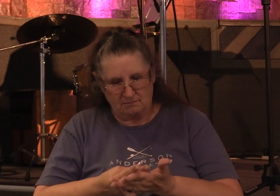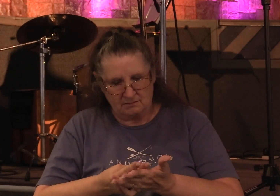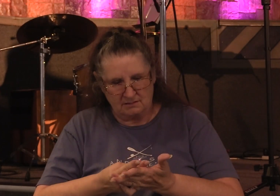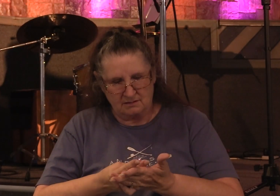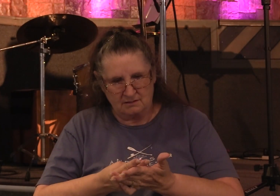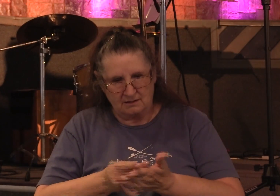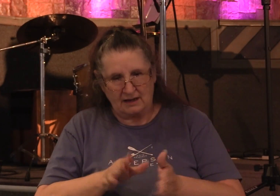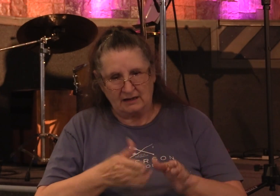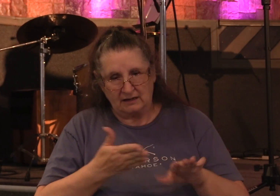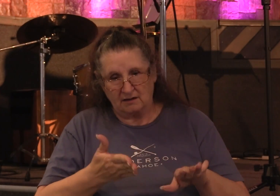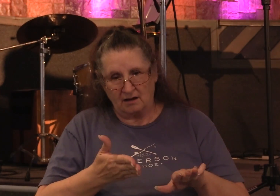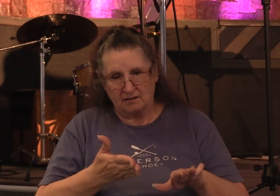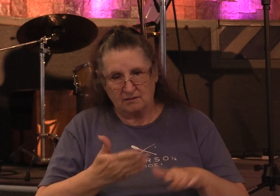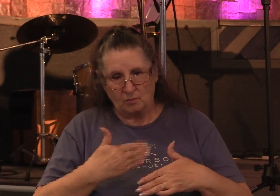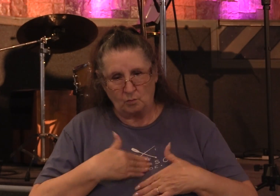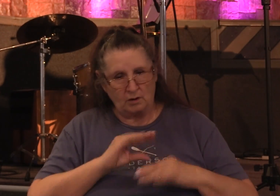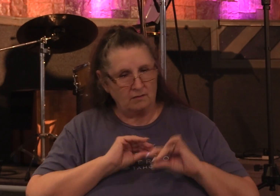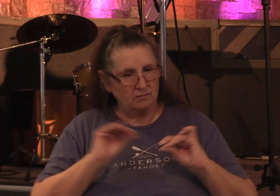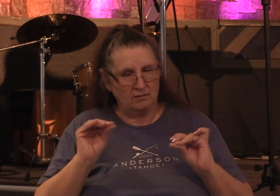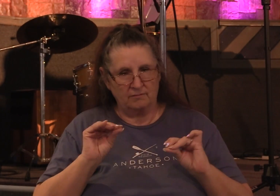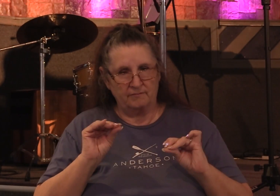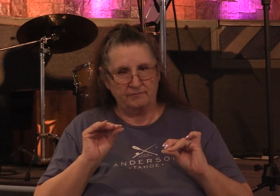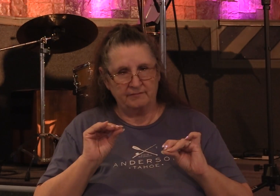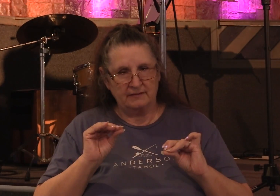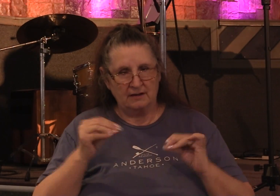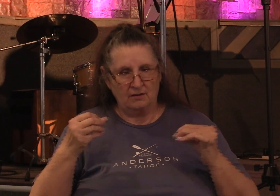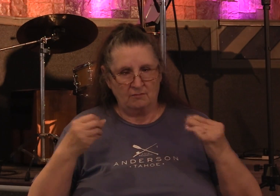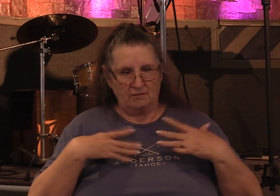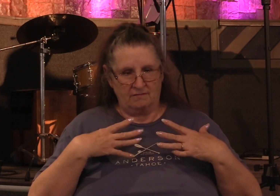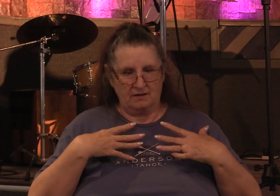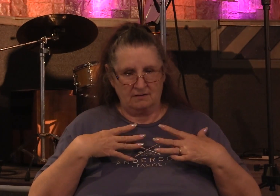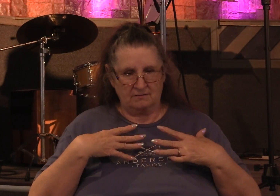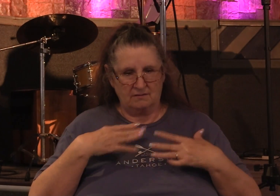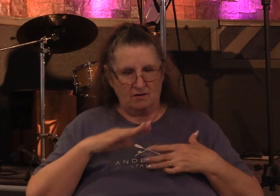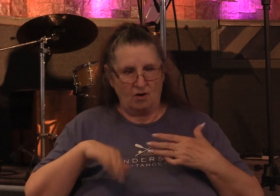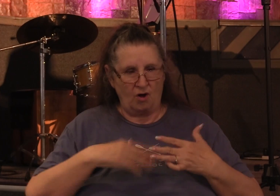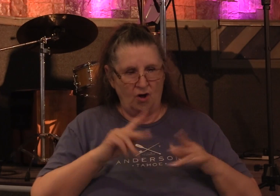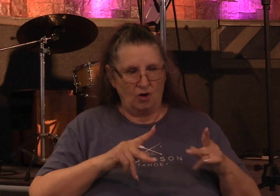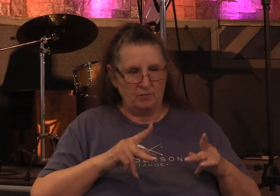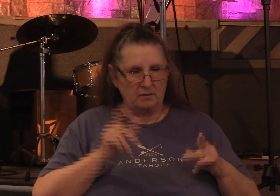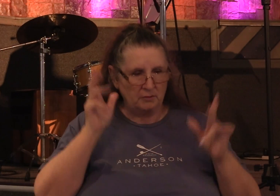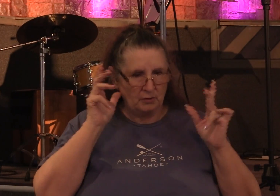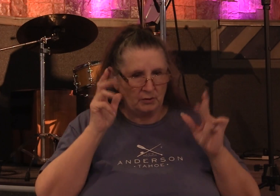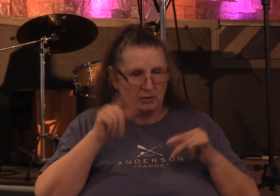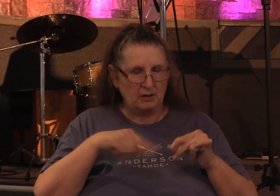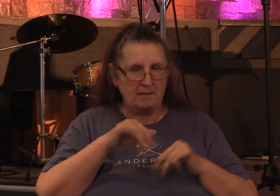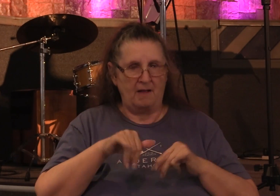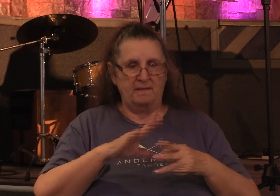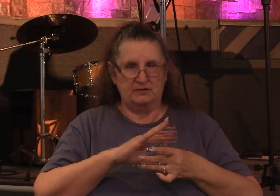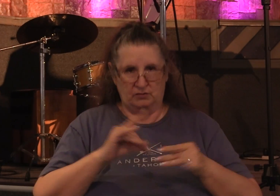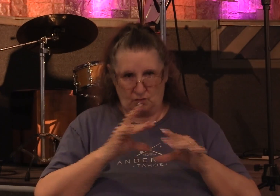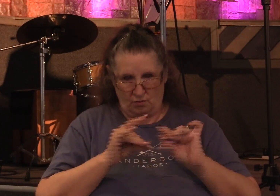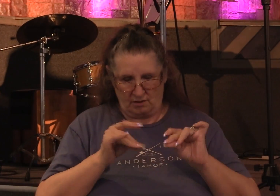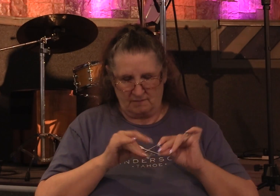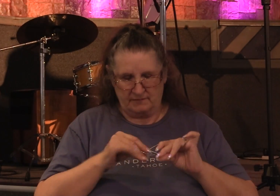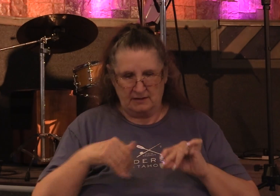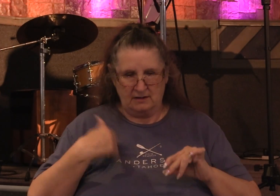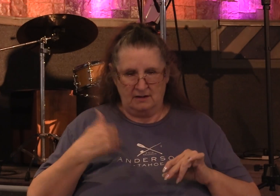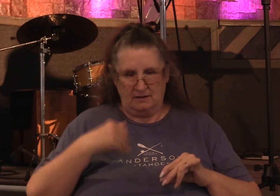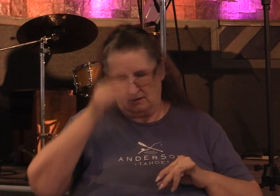last so great fear came upon all those who heard these things and the young men arose and wrapped